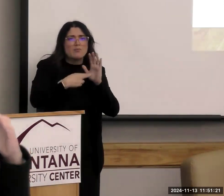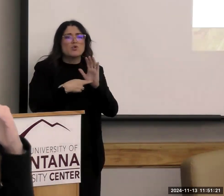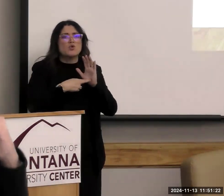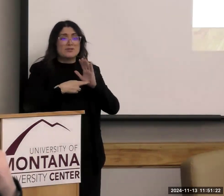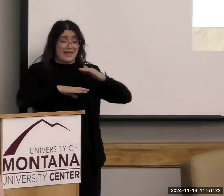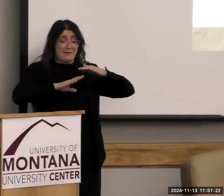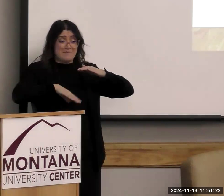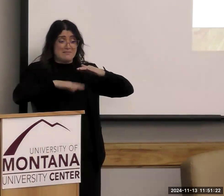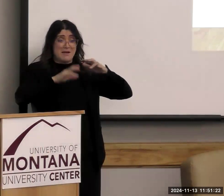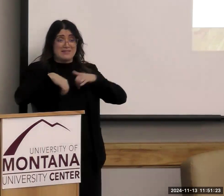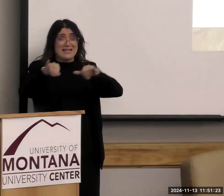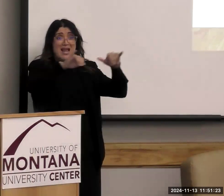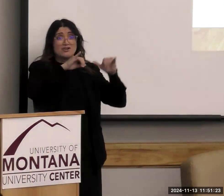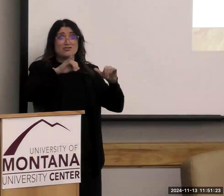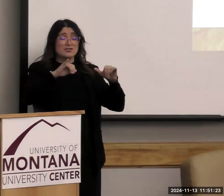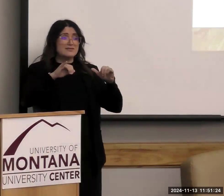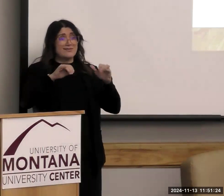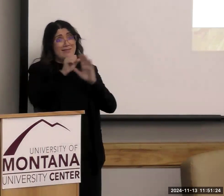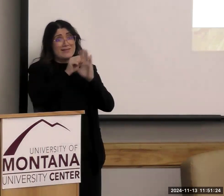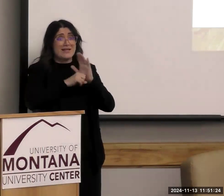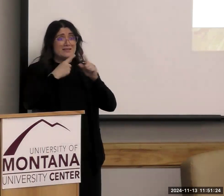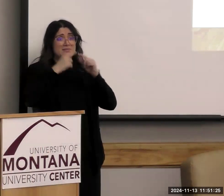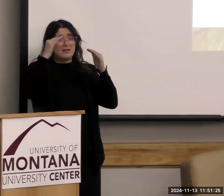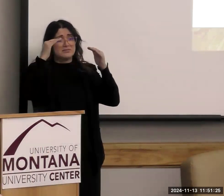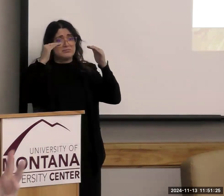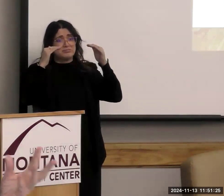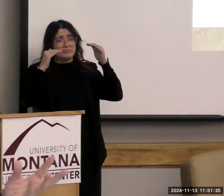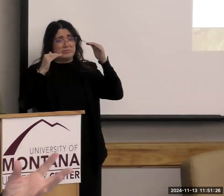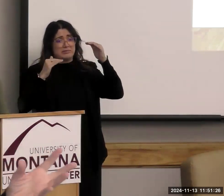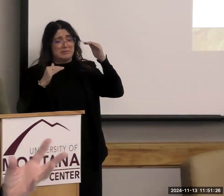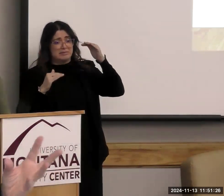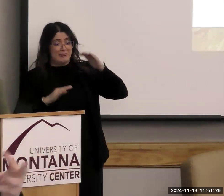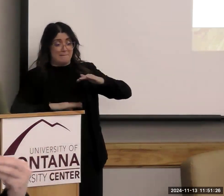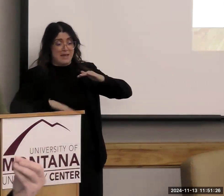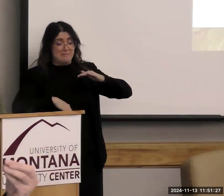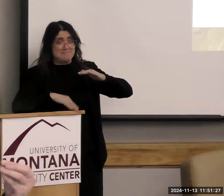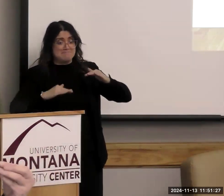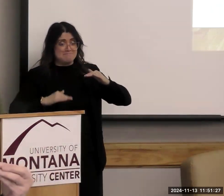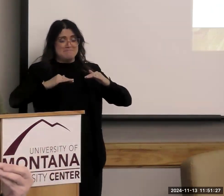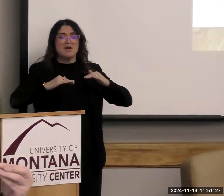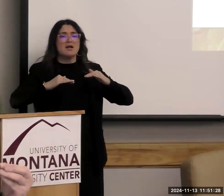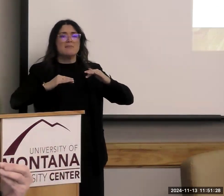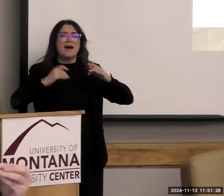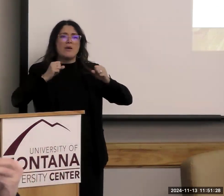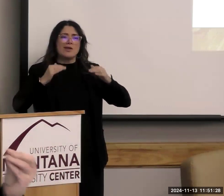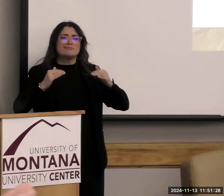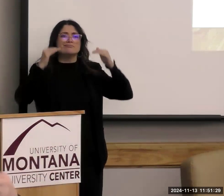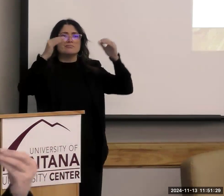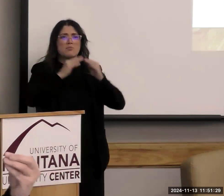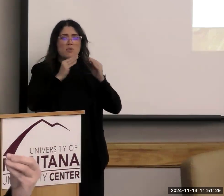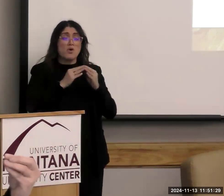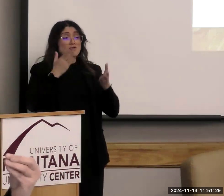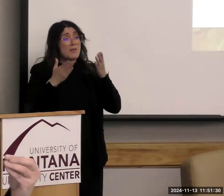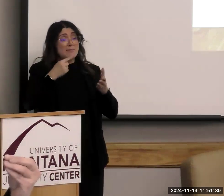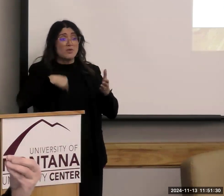can go down, down, down, and making it more difficult. And so, you know, it might be that we reactivate.